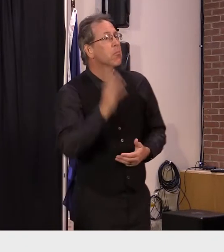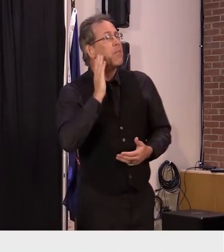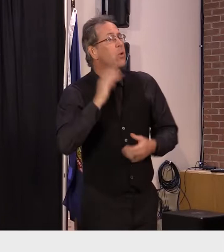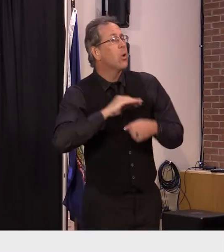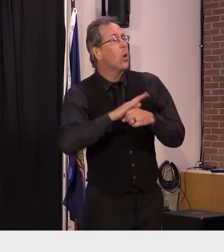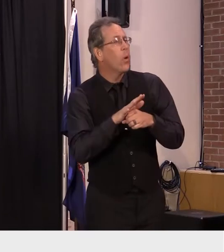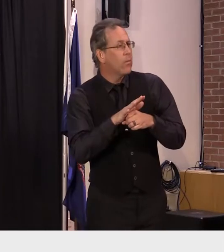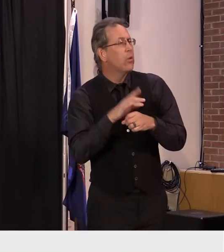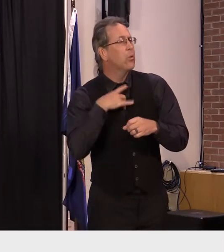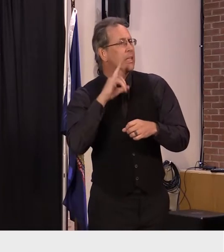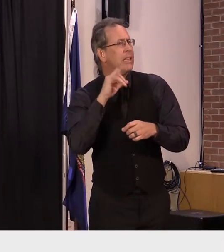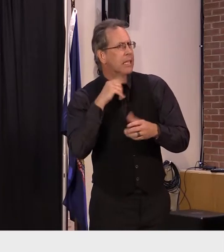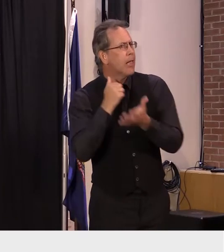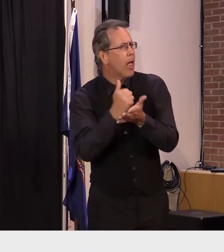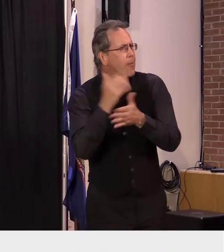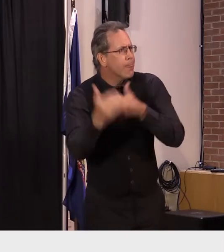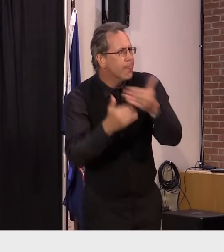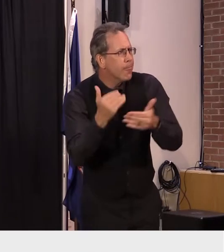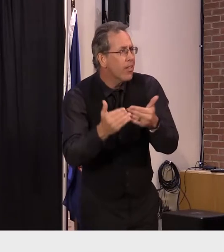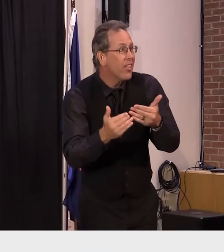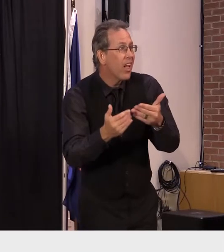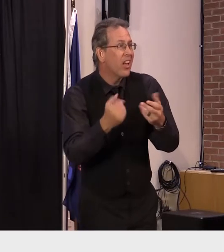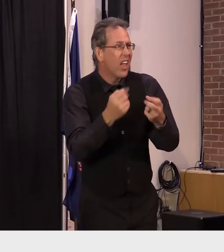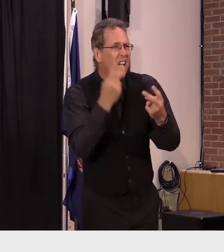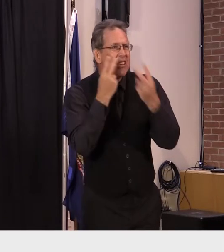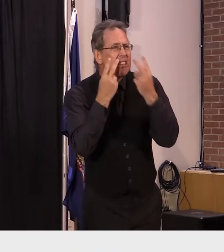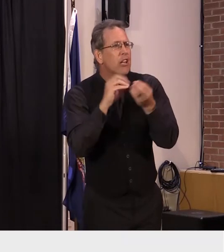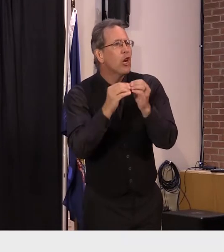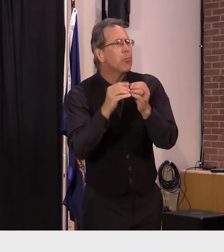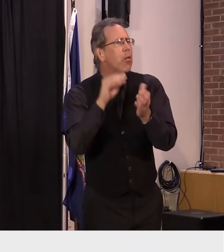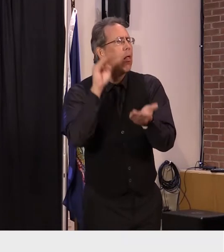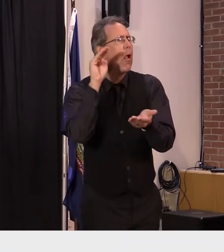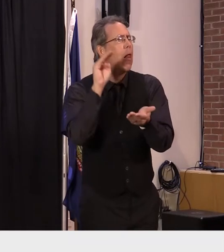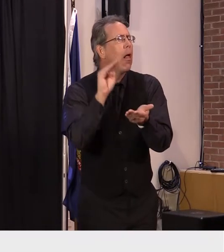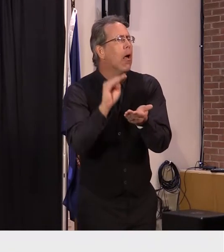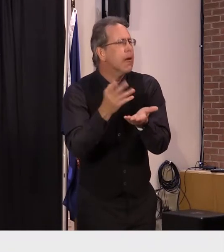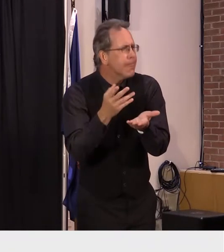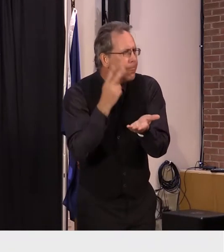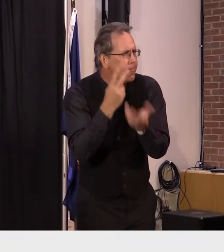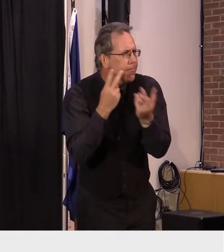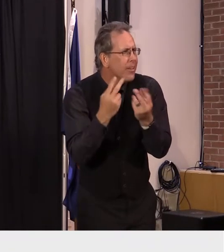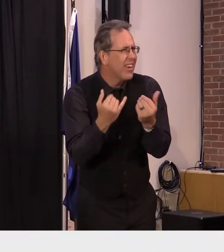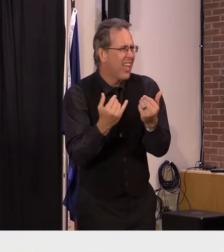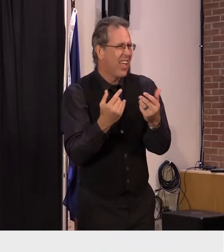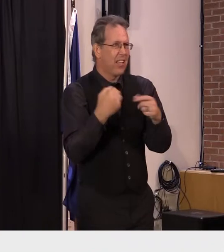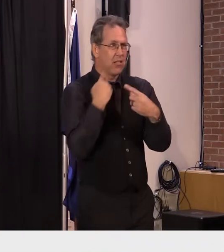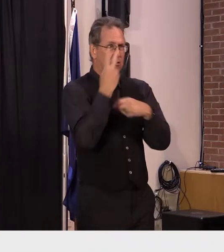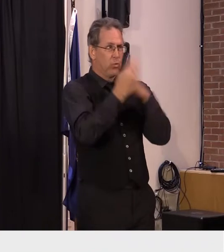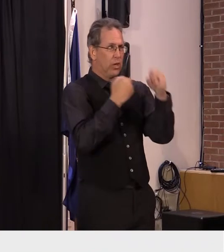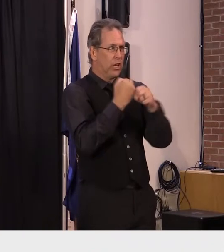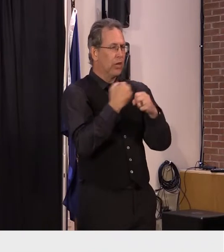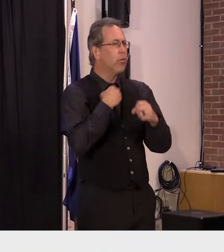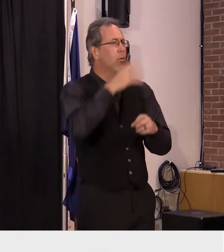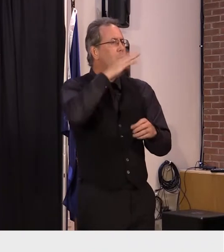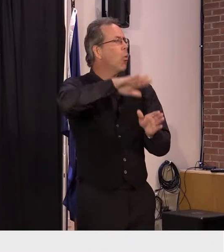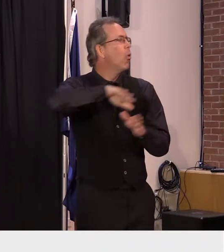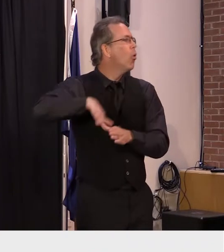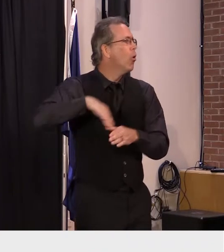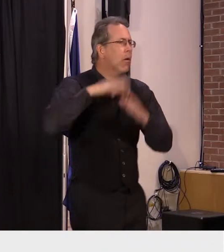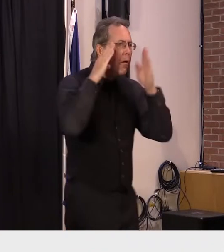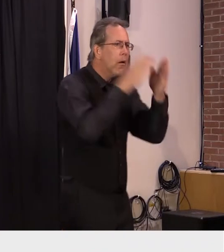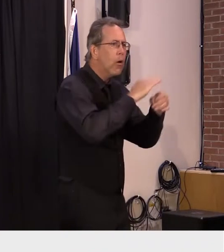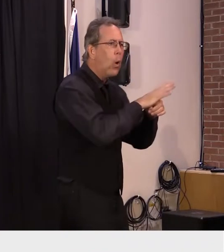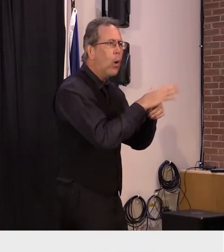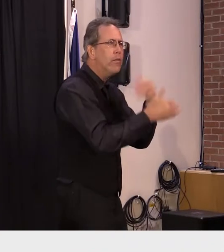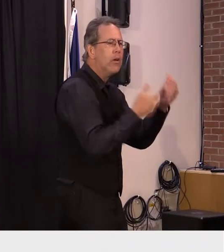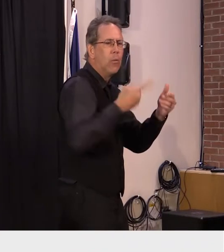are beginning to see signals that they're declining but we have lost ground over the past two years the pandemic